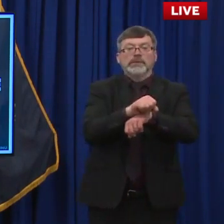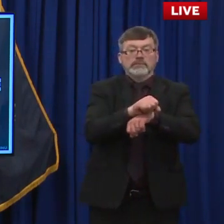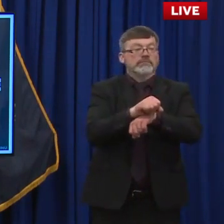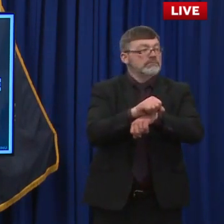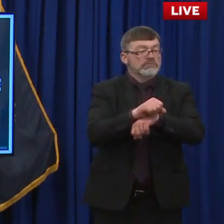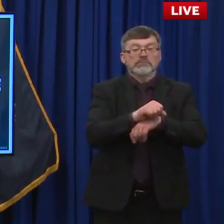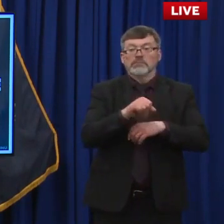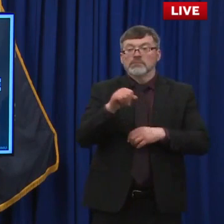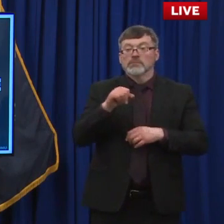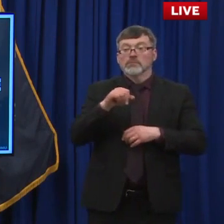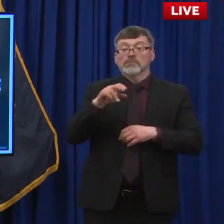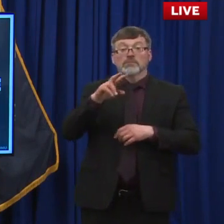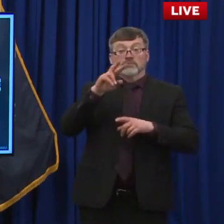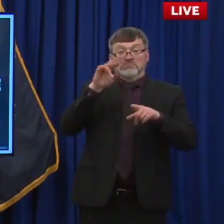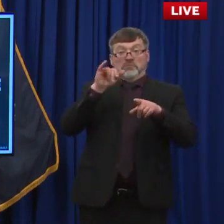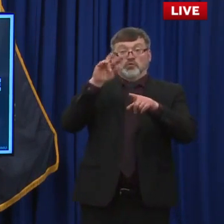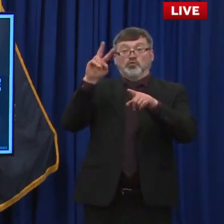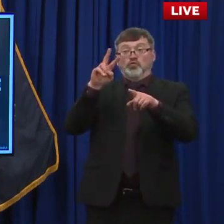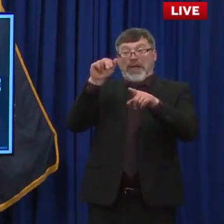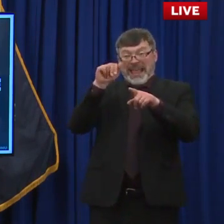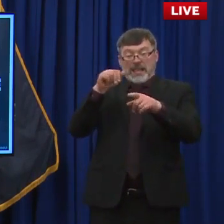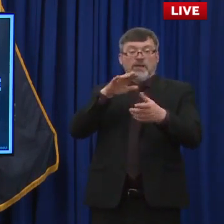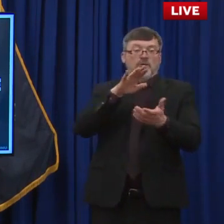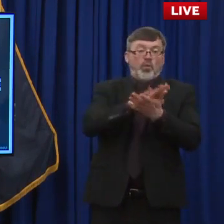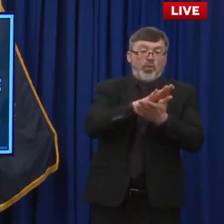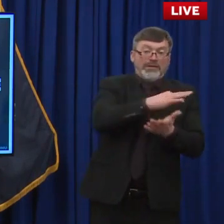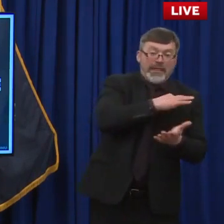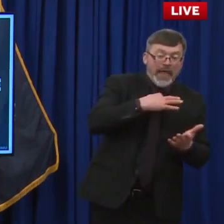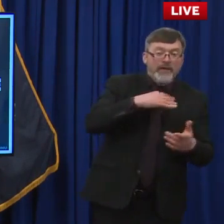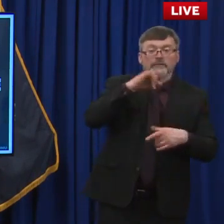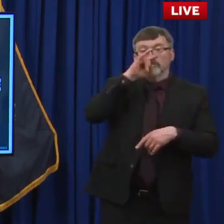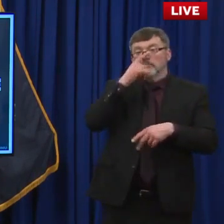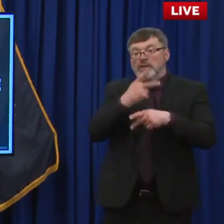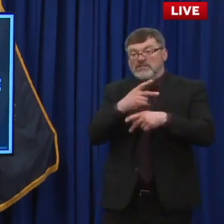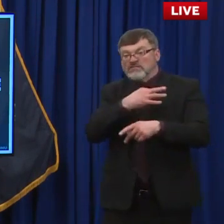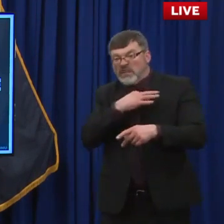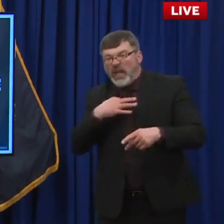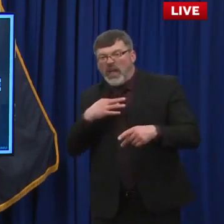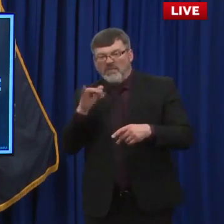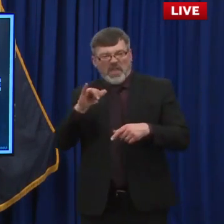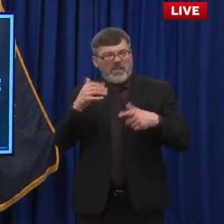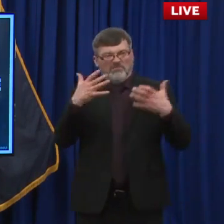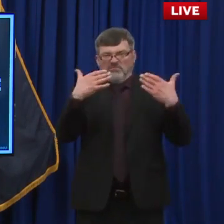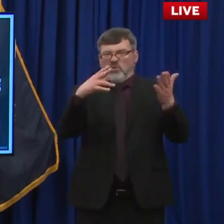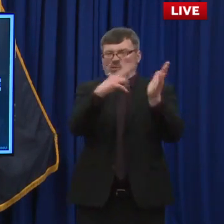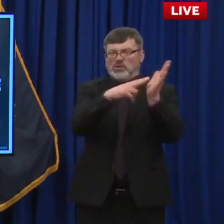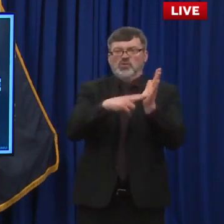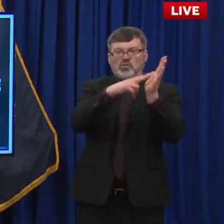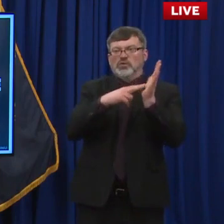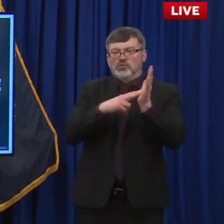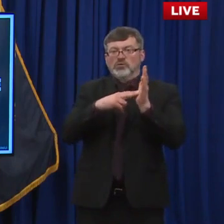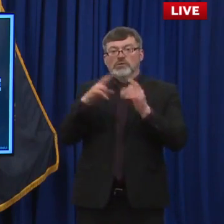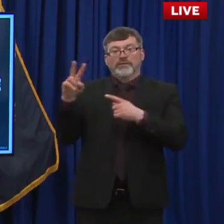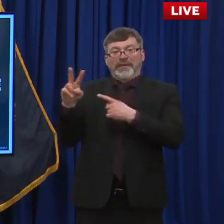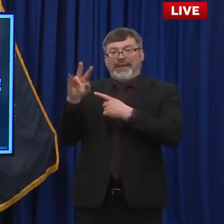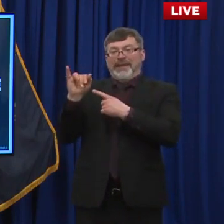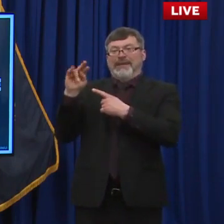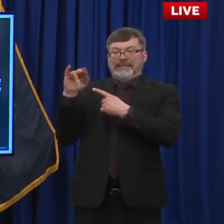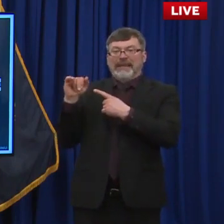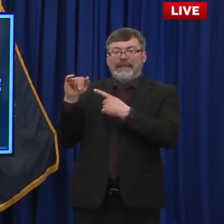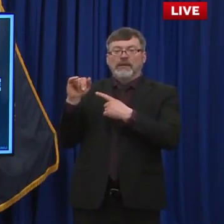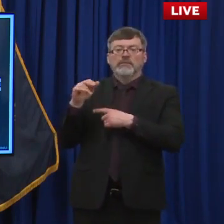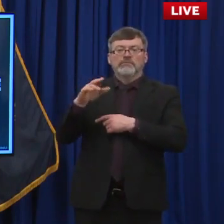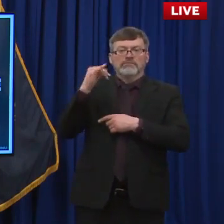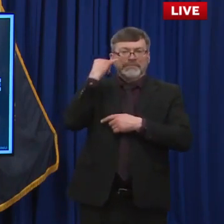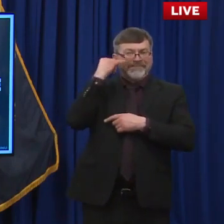facilities and youth camps should register to get vaccinated if they're not attending a designated regional clinic. There are plenty of appointments available